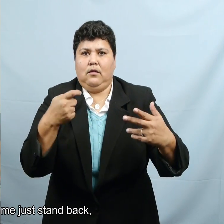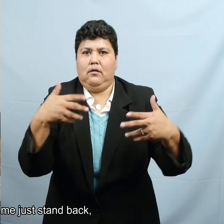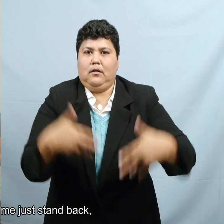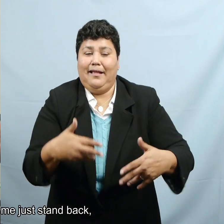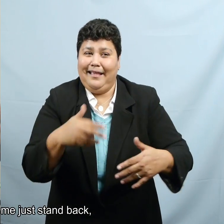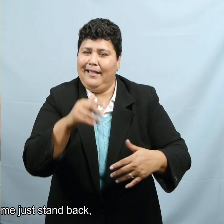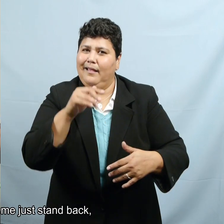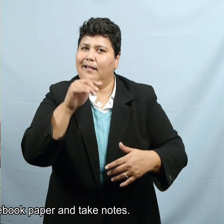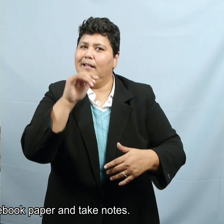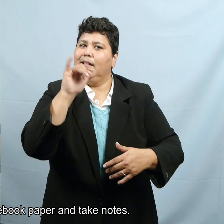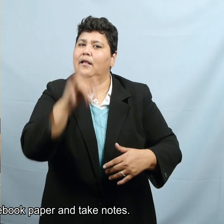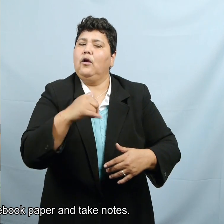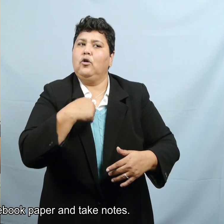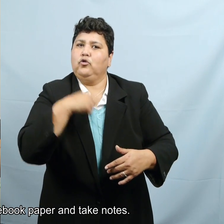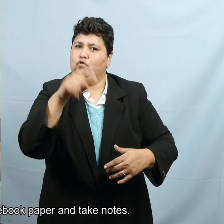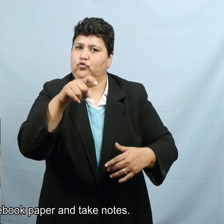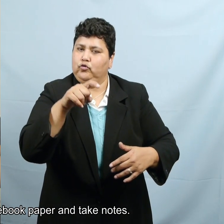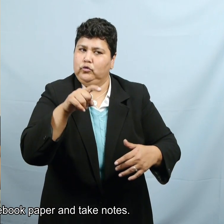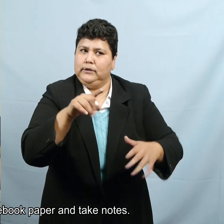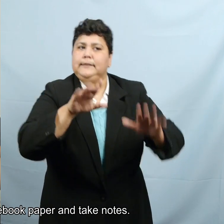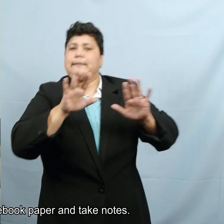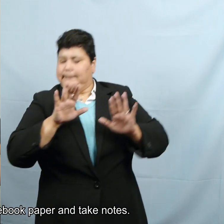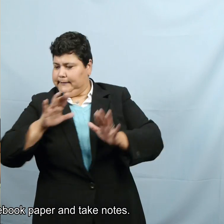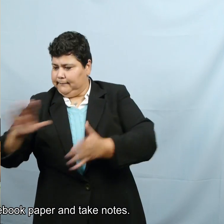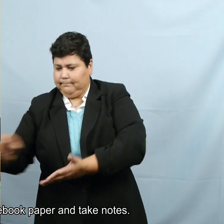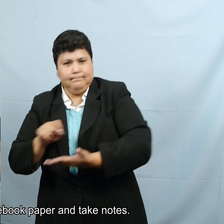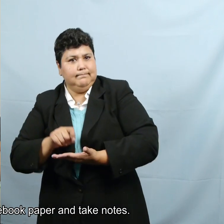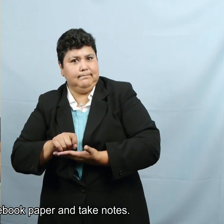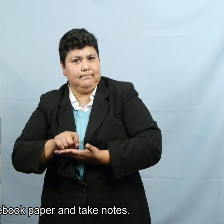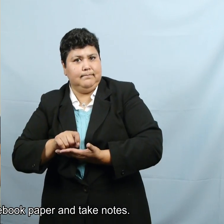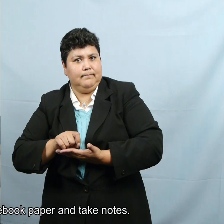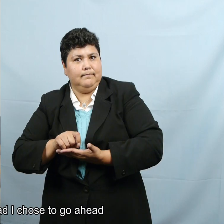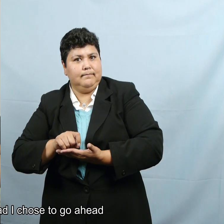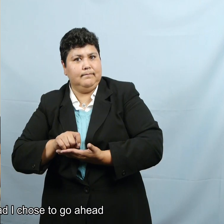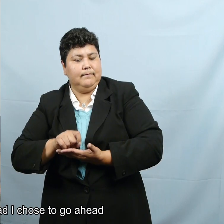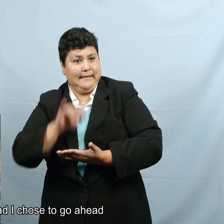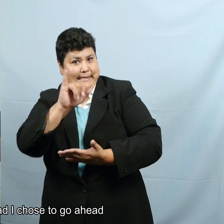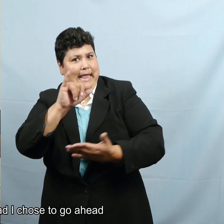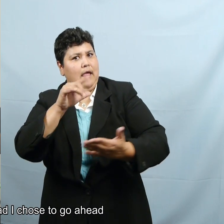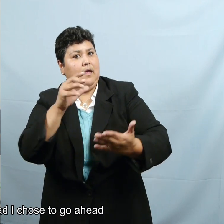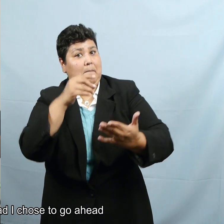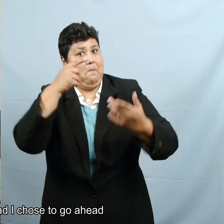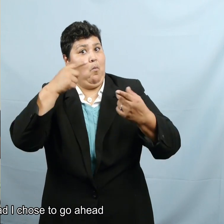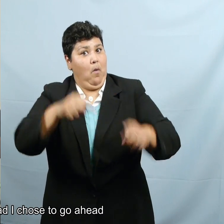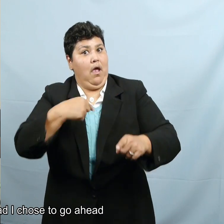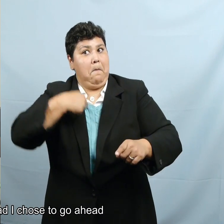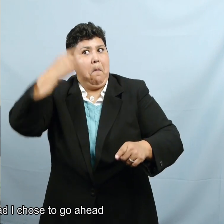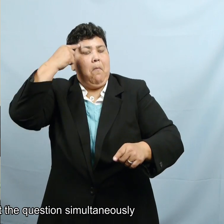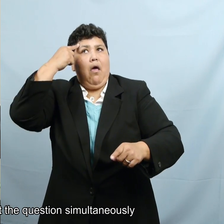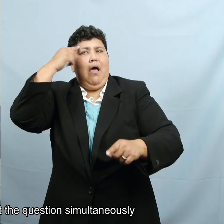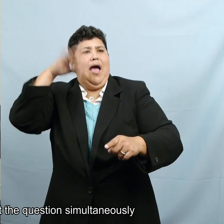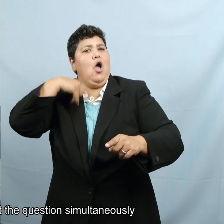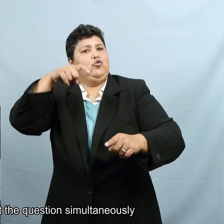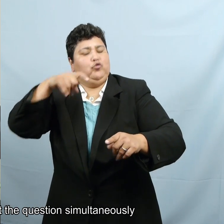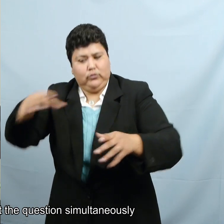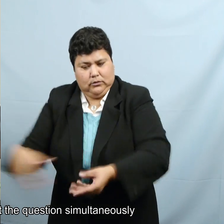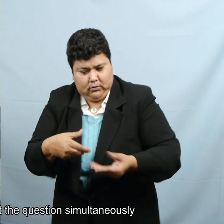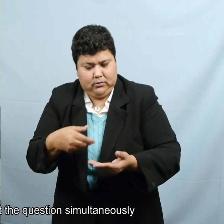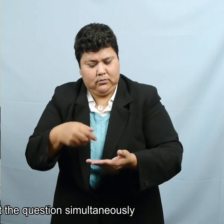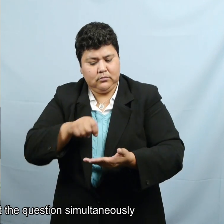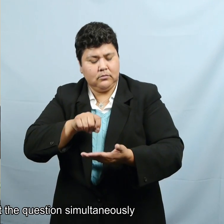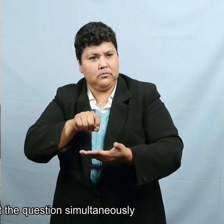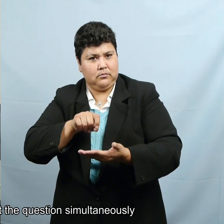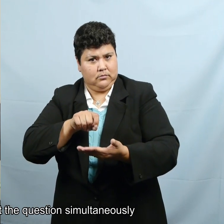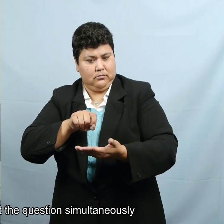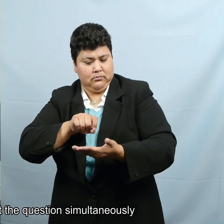opportunity for me to just stand back, get my notebook paper and take notes. Instead, I chose to go ahead and interpret the